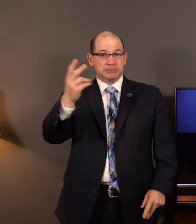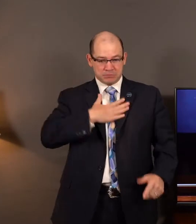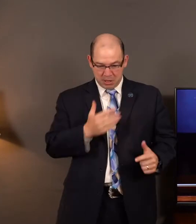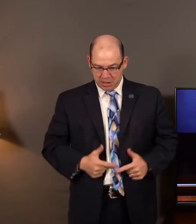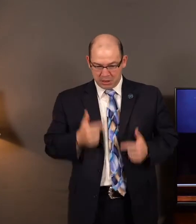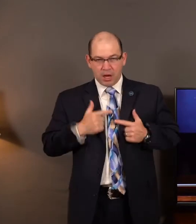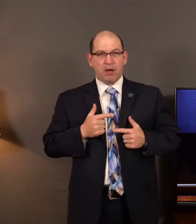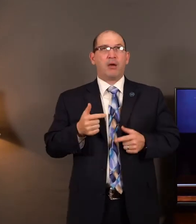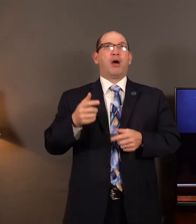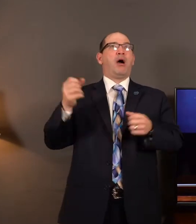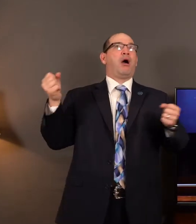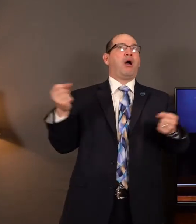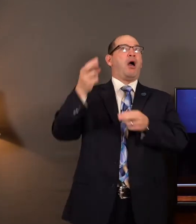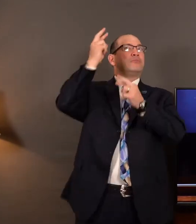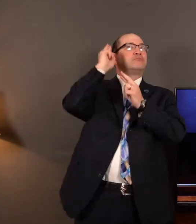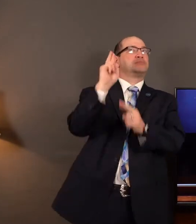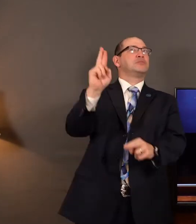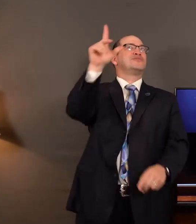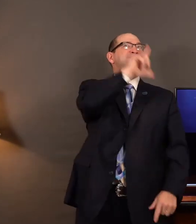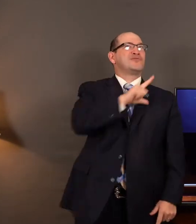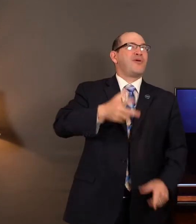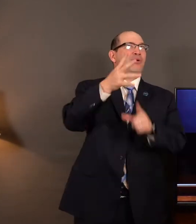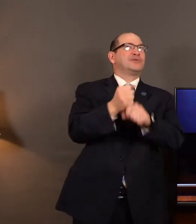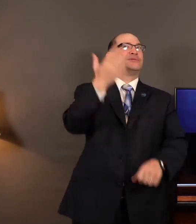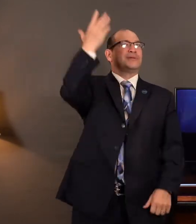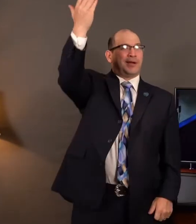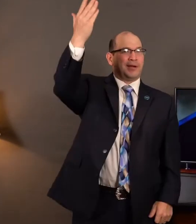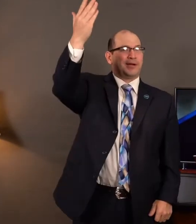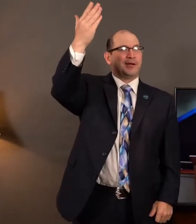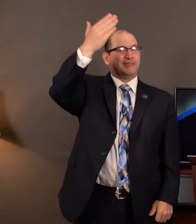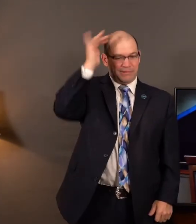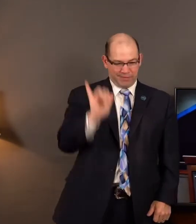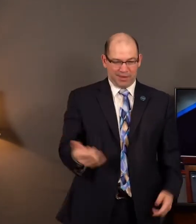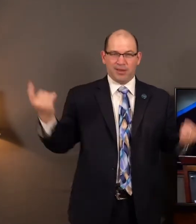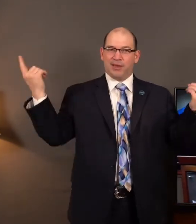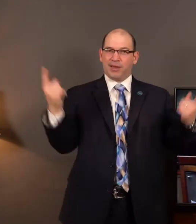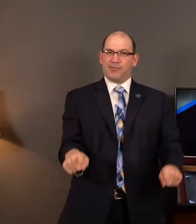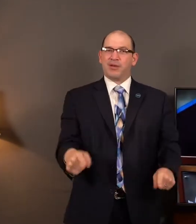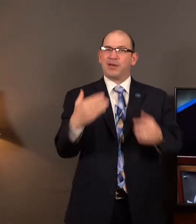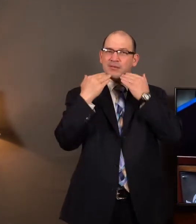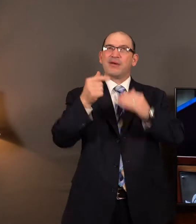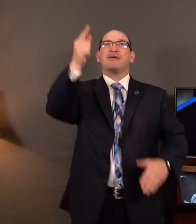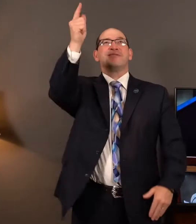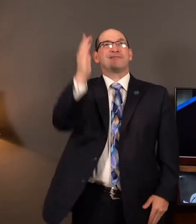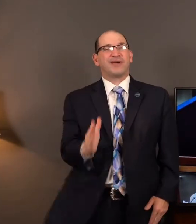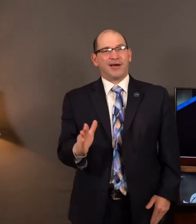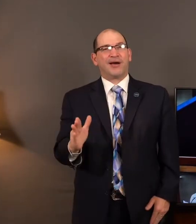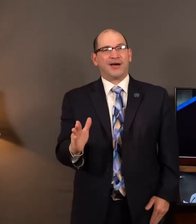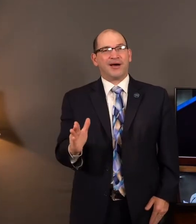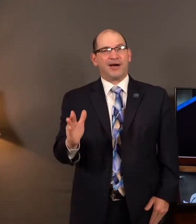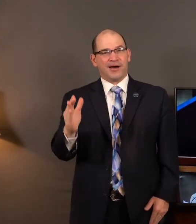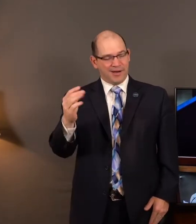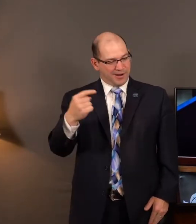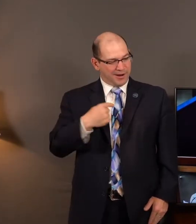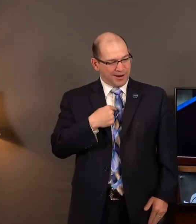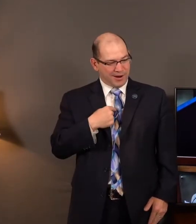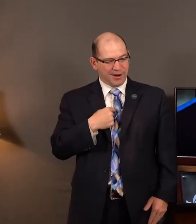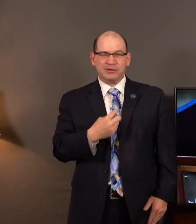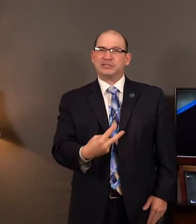And shall trust in the Lord. Boy I'm grateful that Jesus Christ came to me. When I was in the predicament of sin. And I